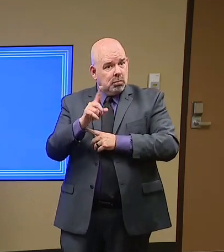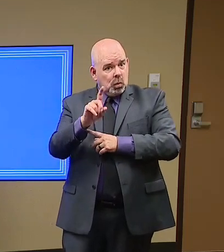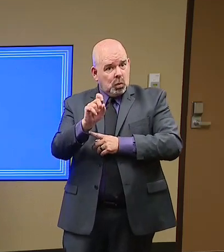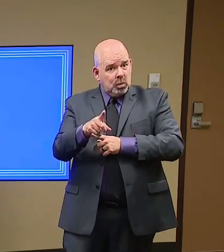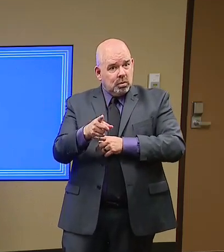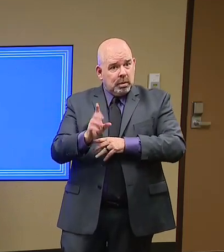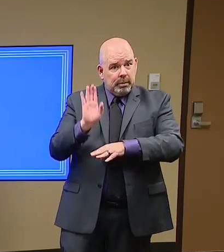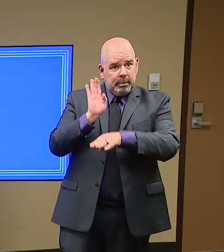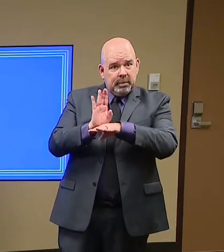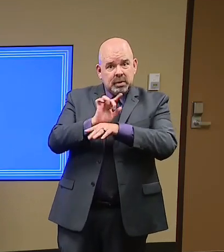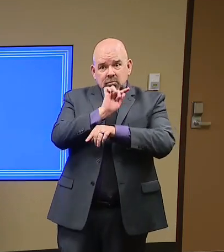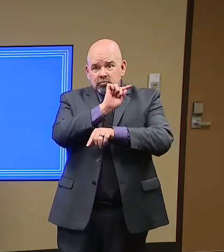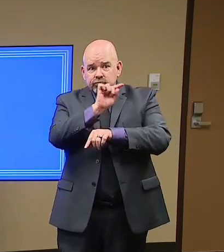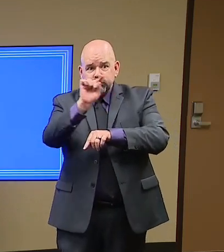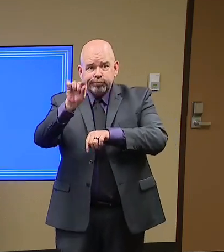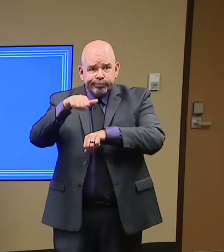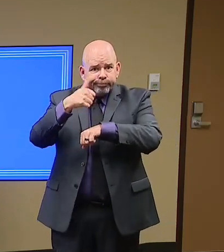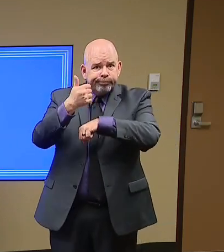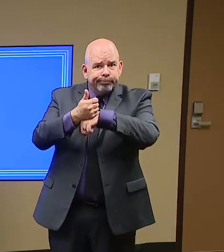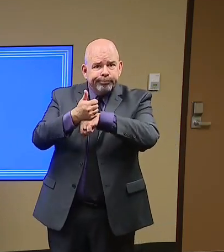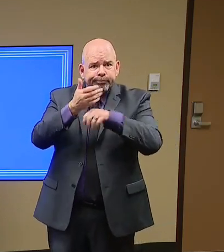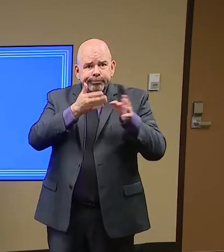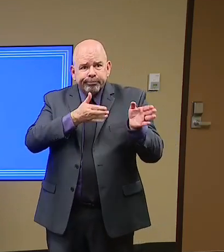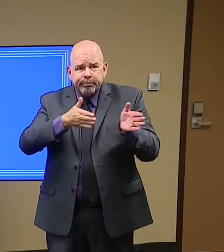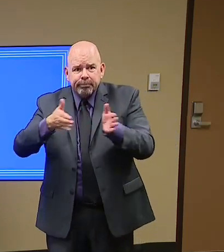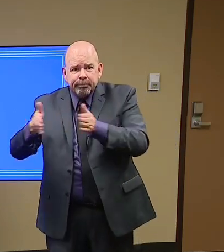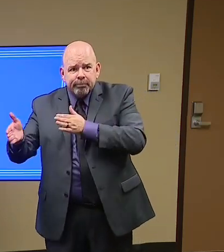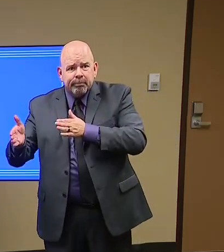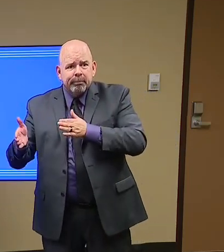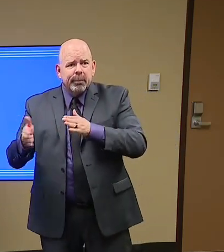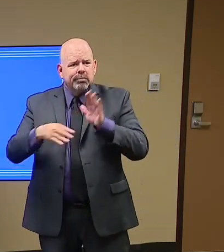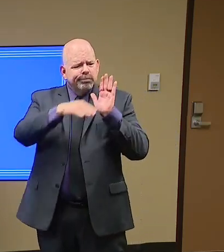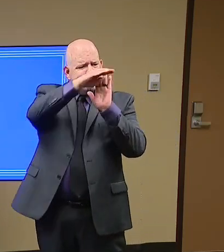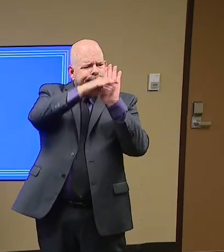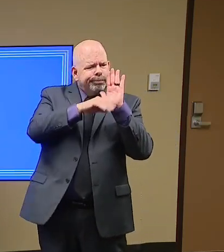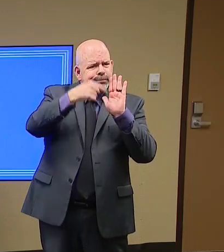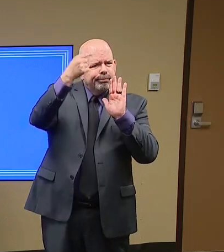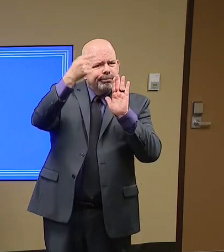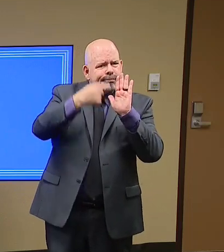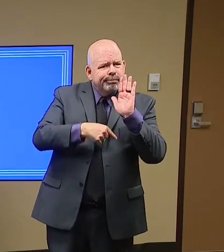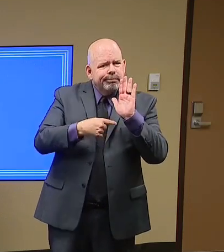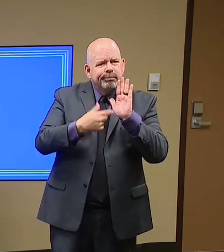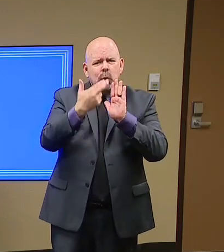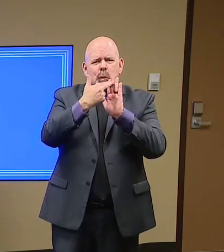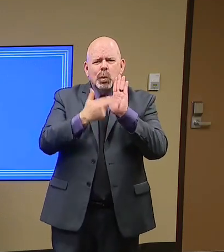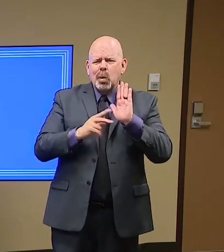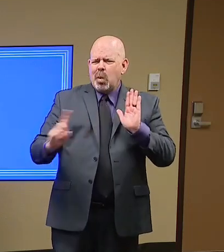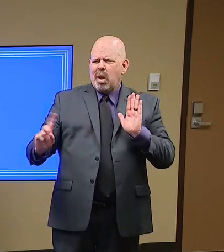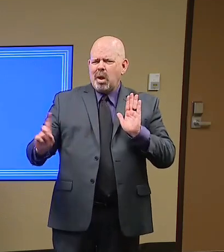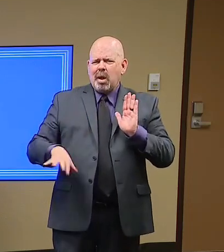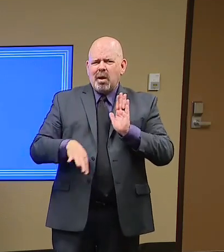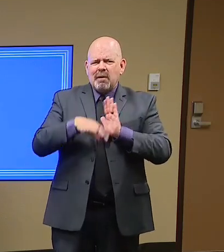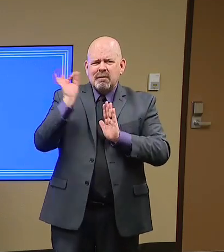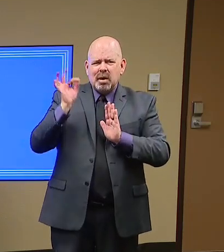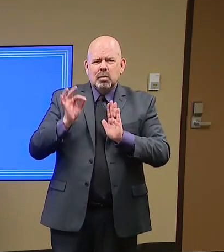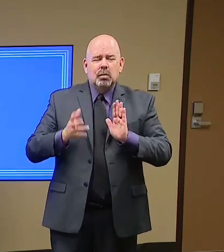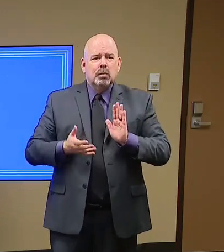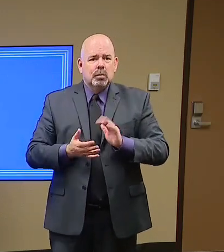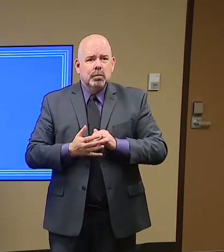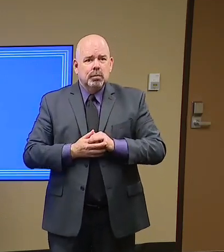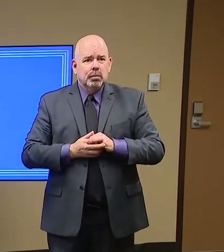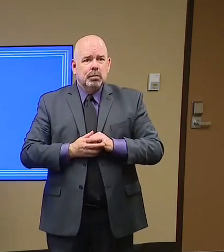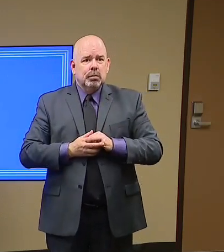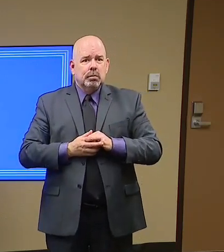their plans, where should they look for guidance? And that's a great question. I will tell you that